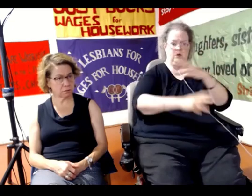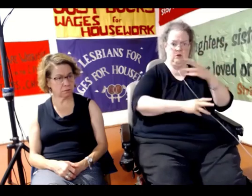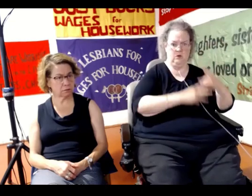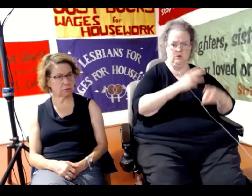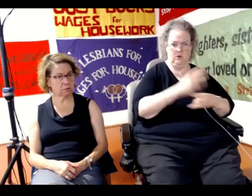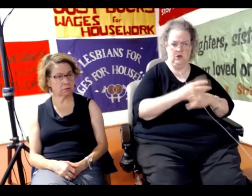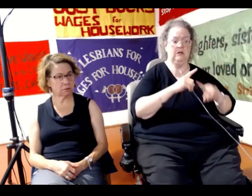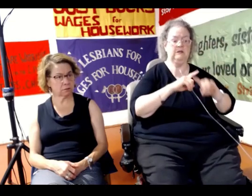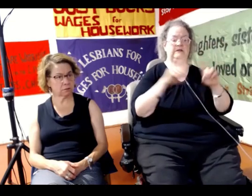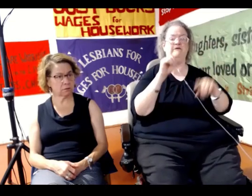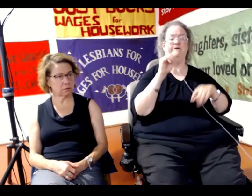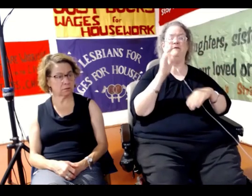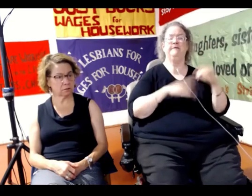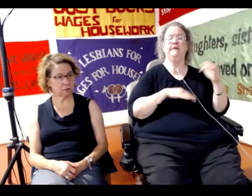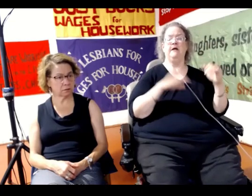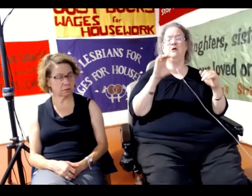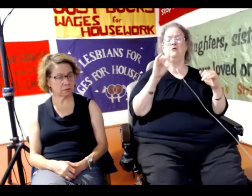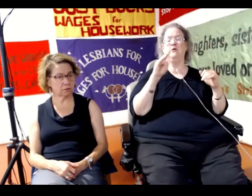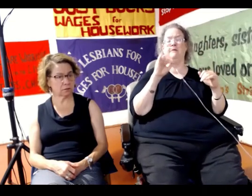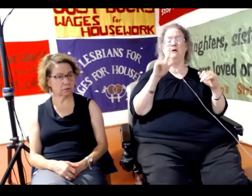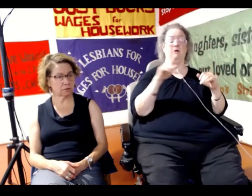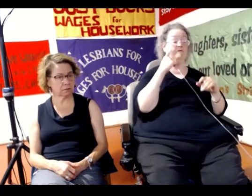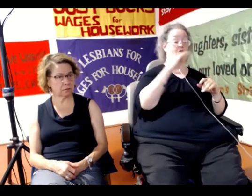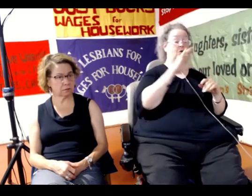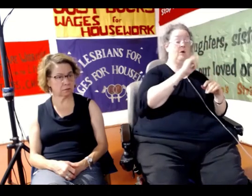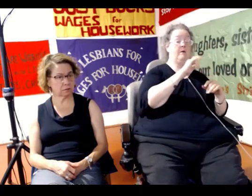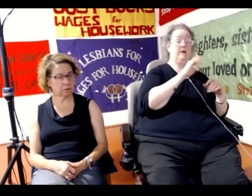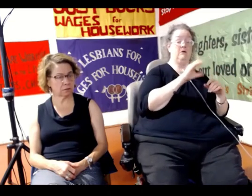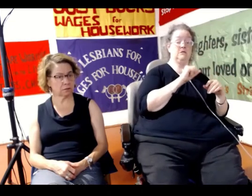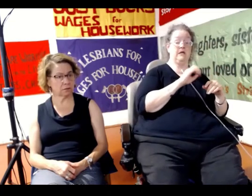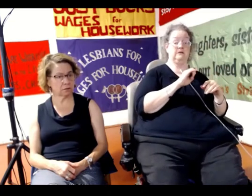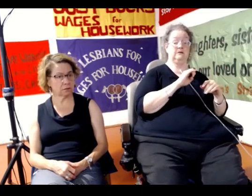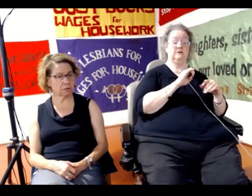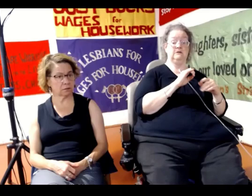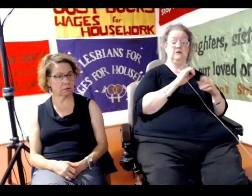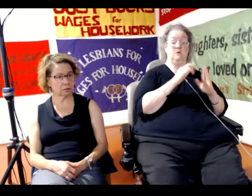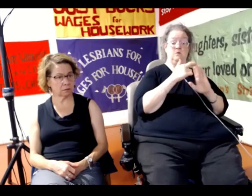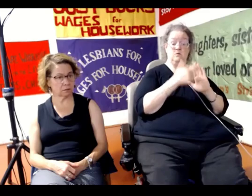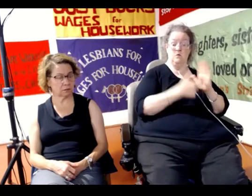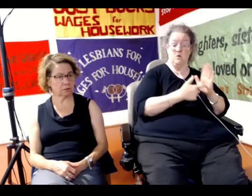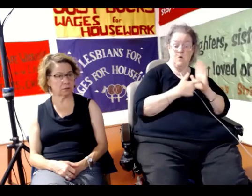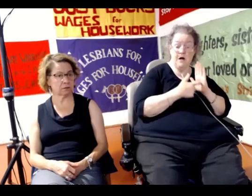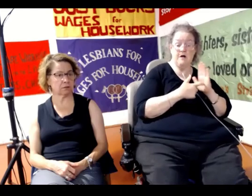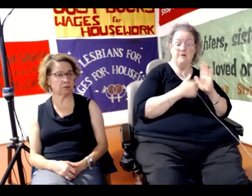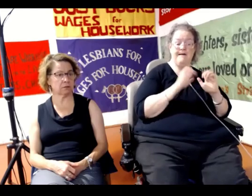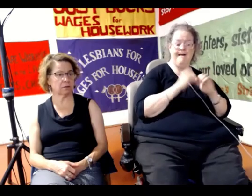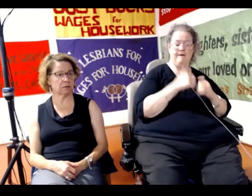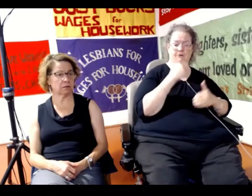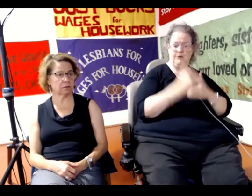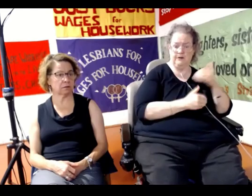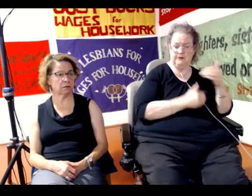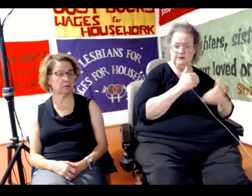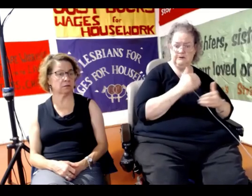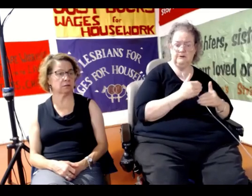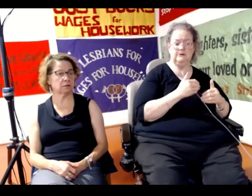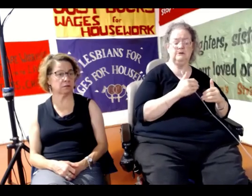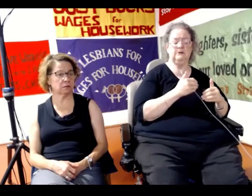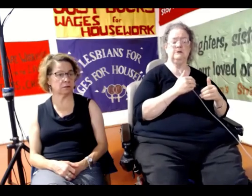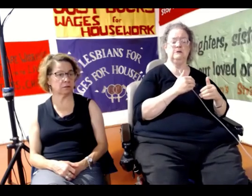standards and requirements for the criminal process is